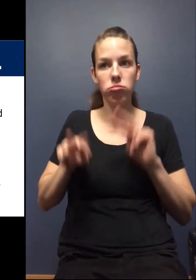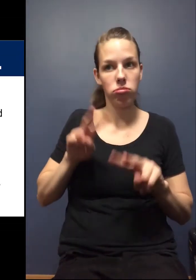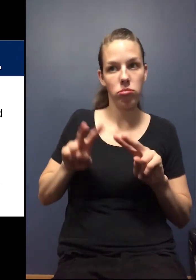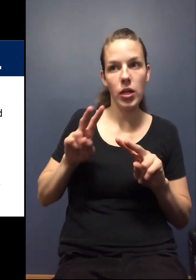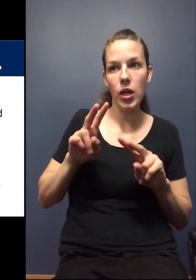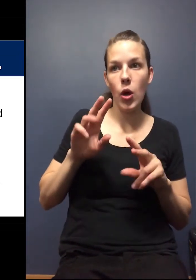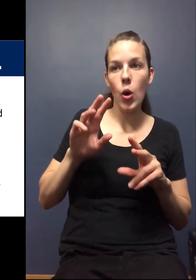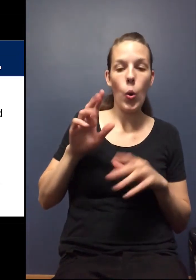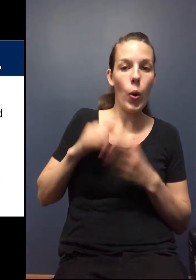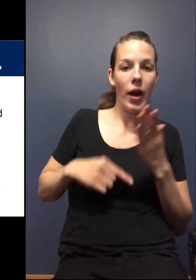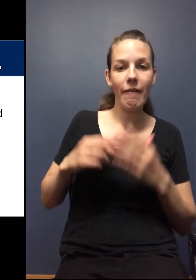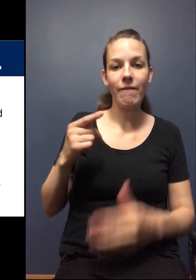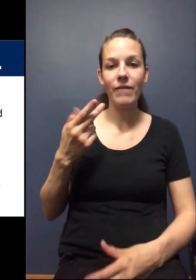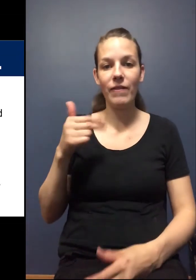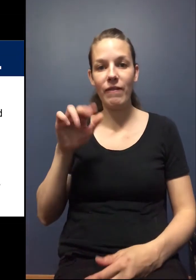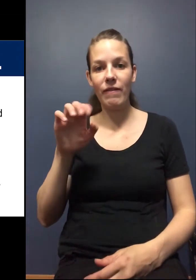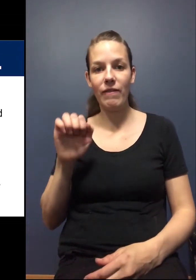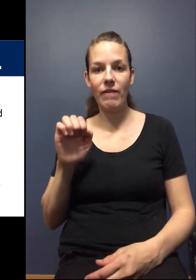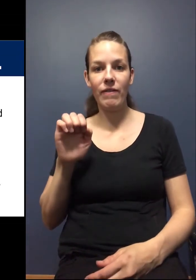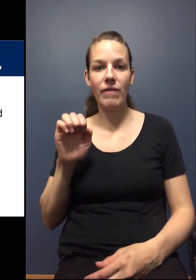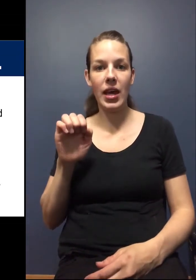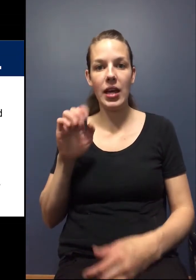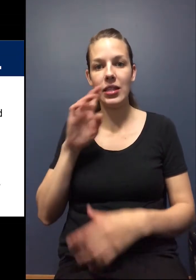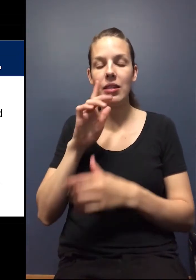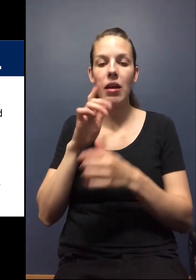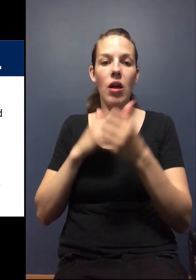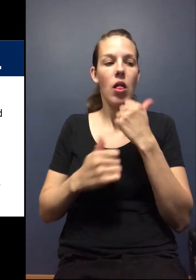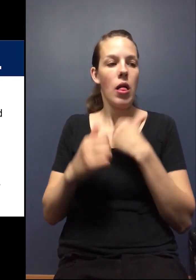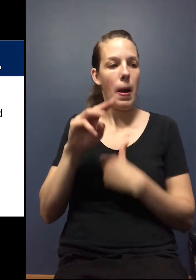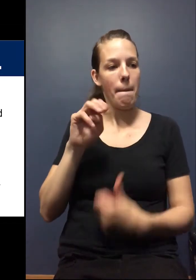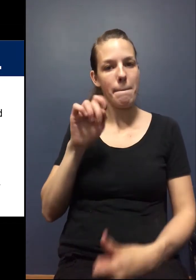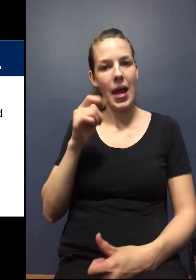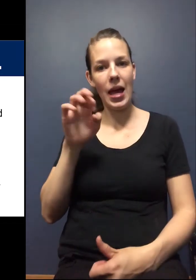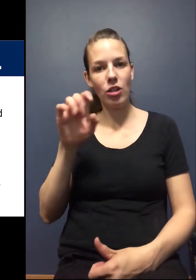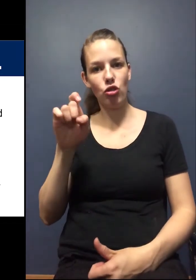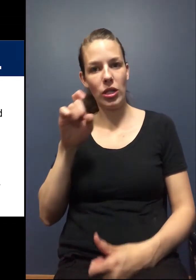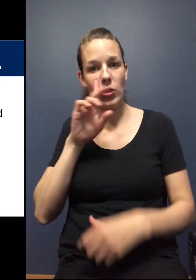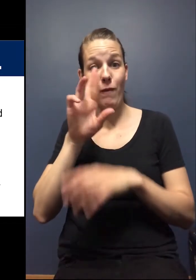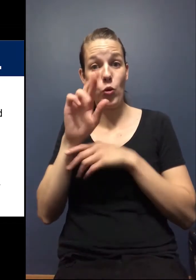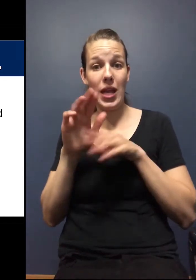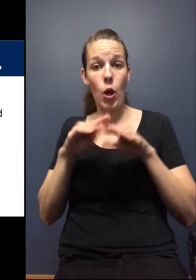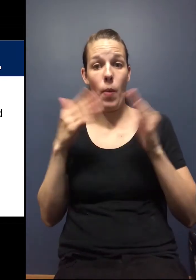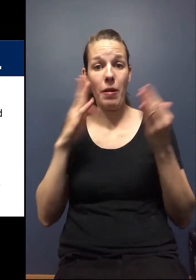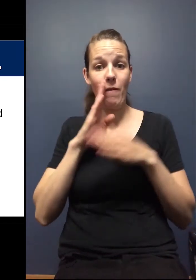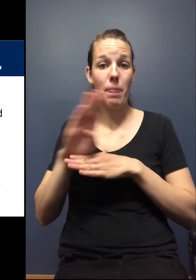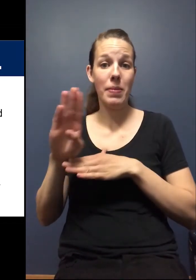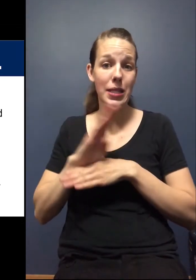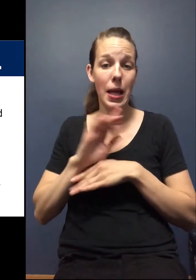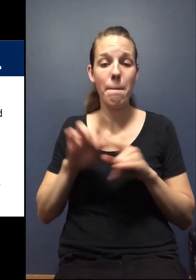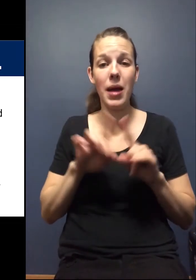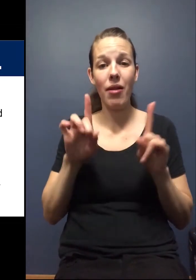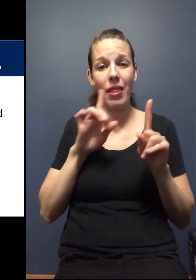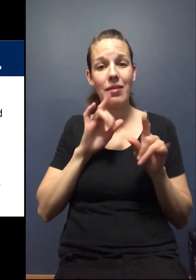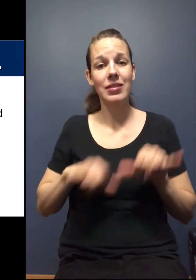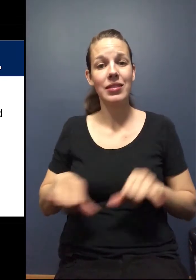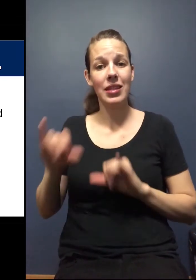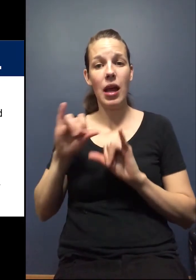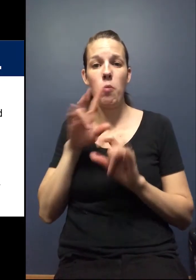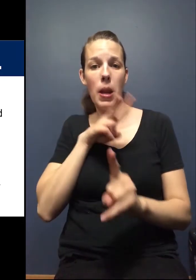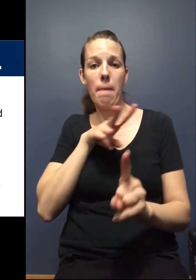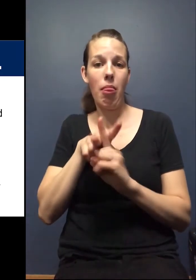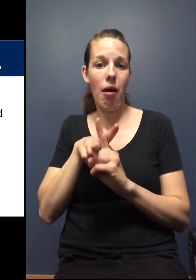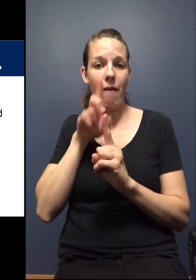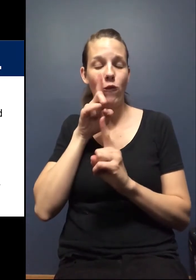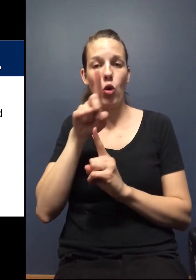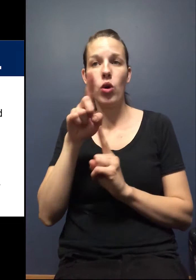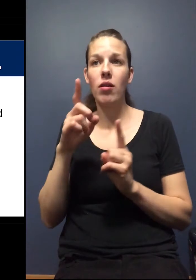phase we're in. Um, I know it's underneath metrics for reopening, um, for businesses, but those same metrics would apply